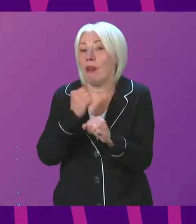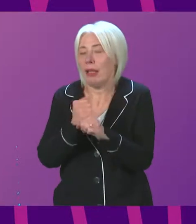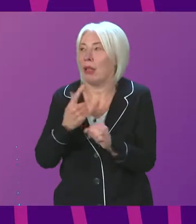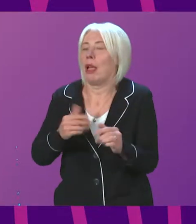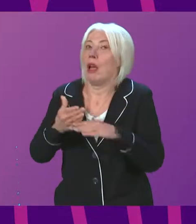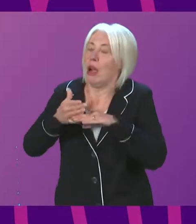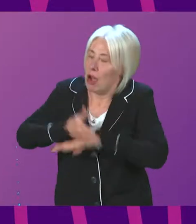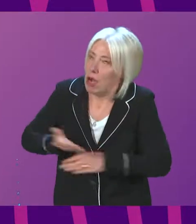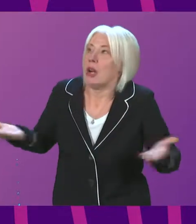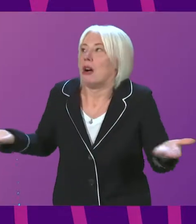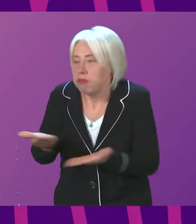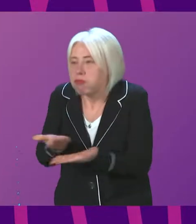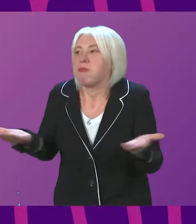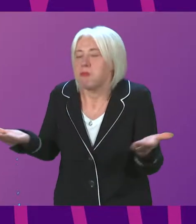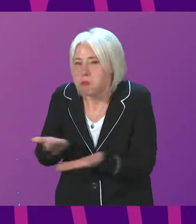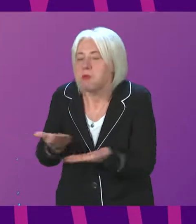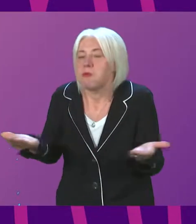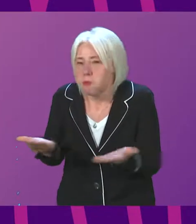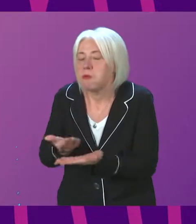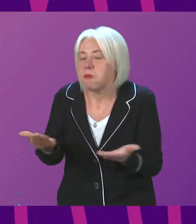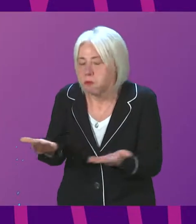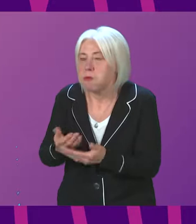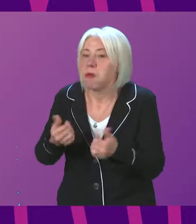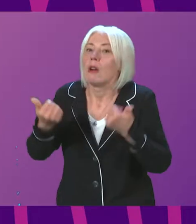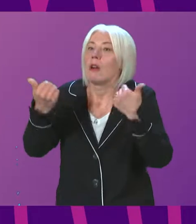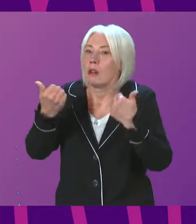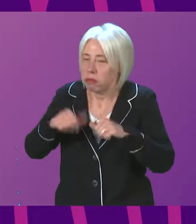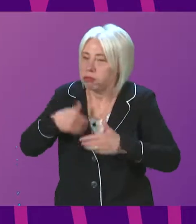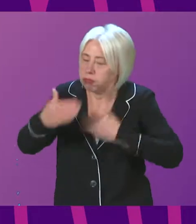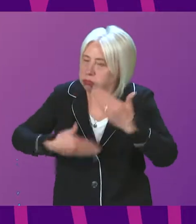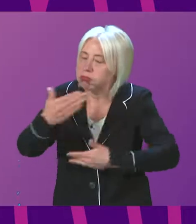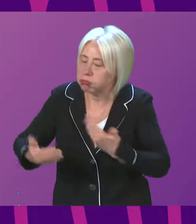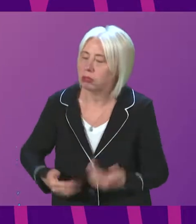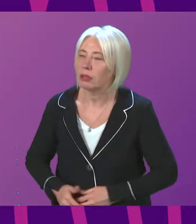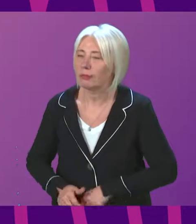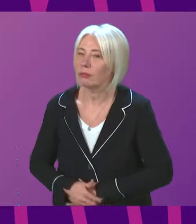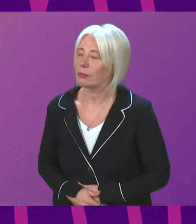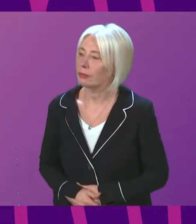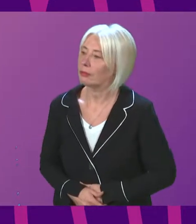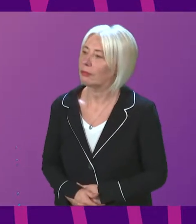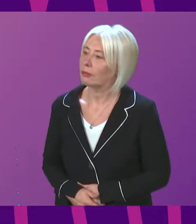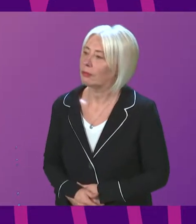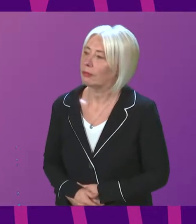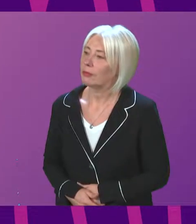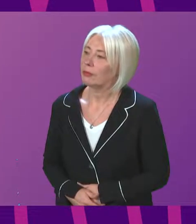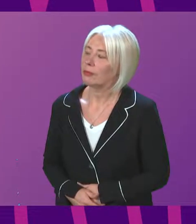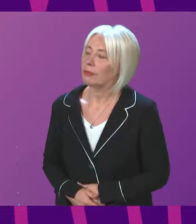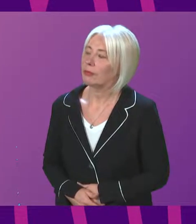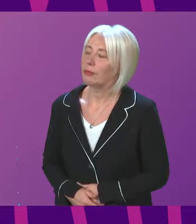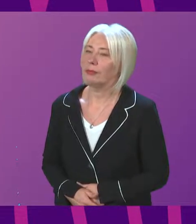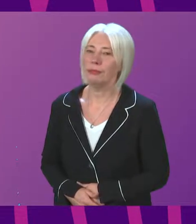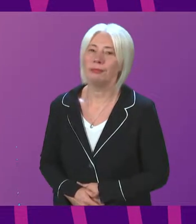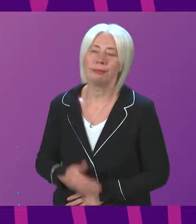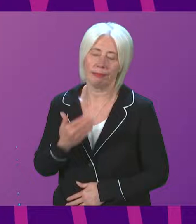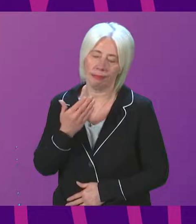a lot of work on the Scottish Government's part, and, of course, that process is now underway. Carol Mockham. Thank you,